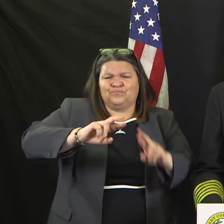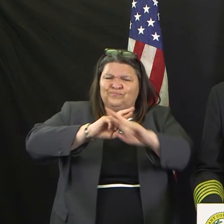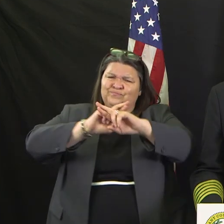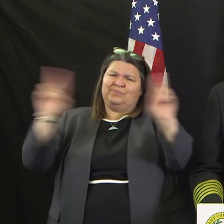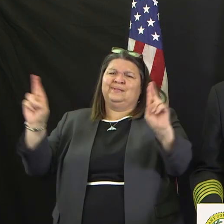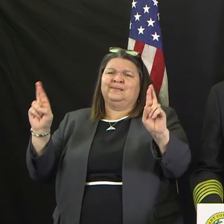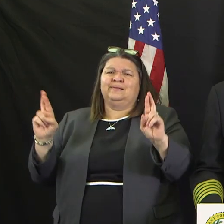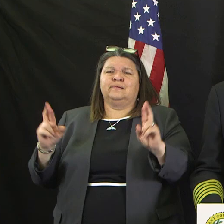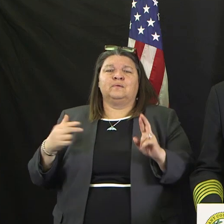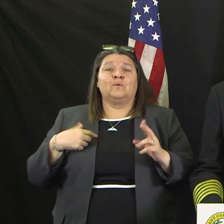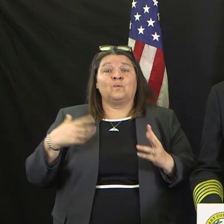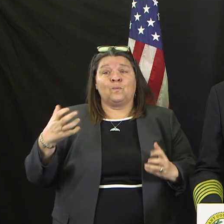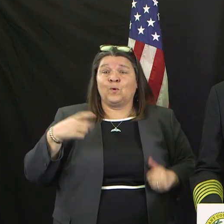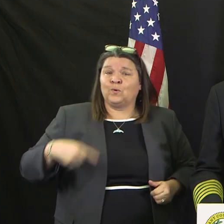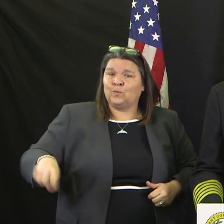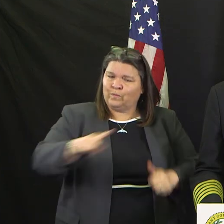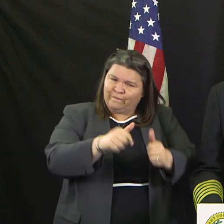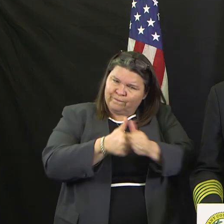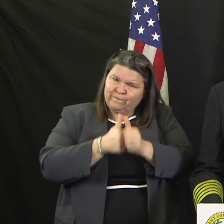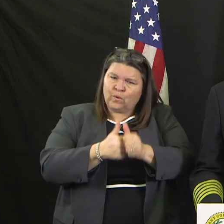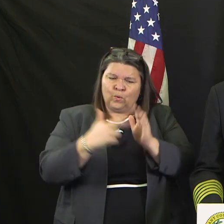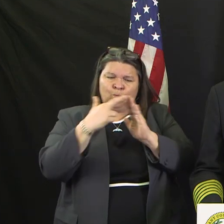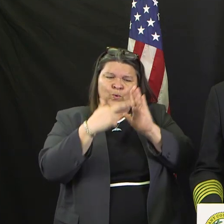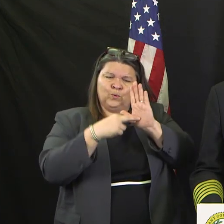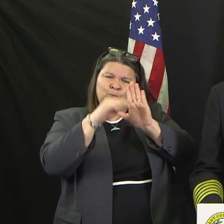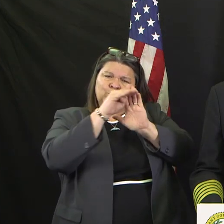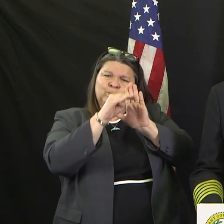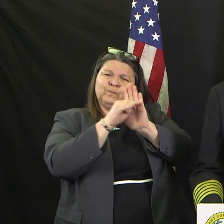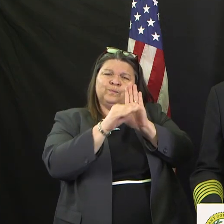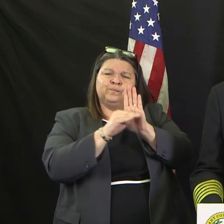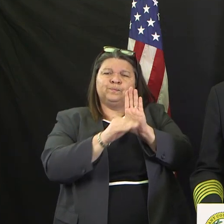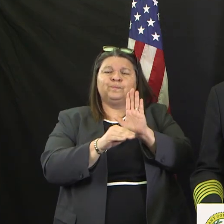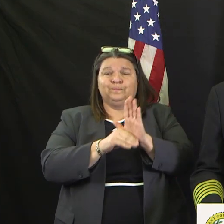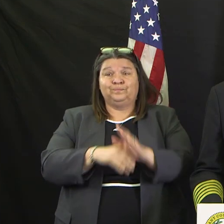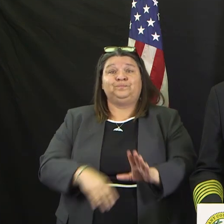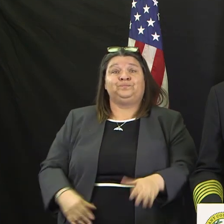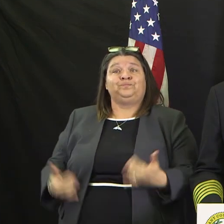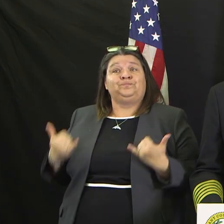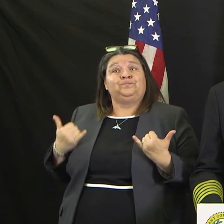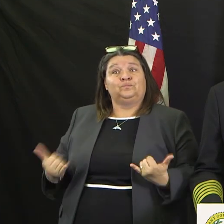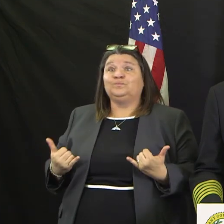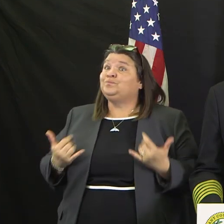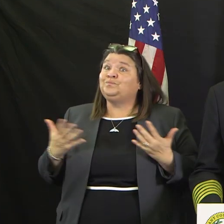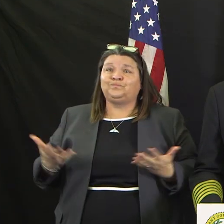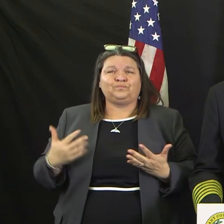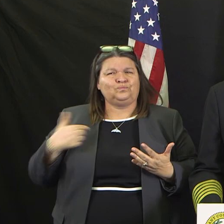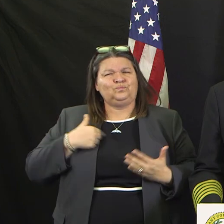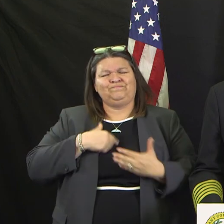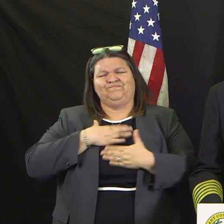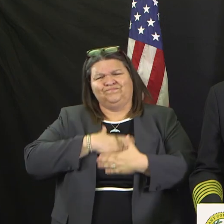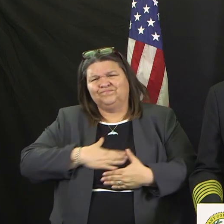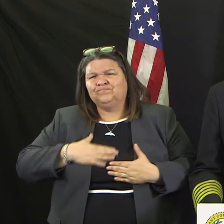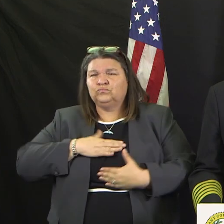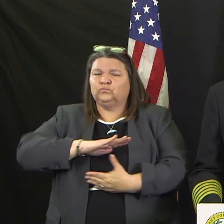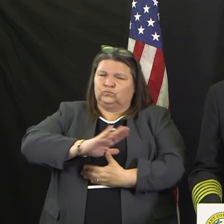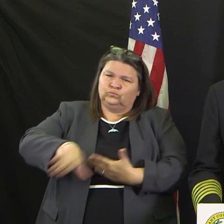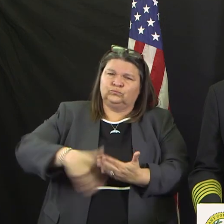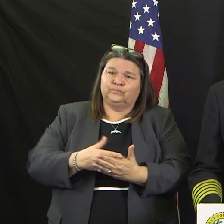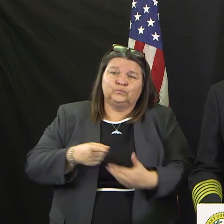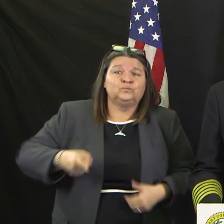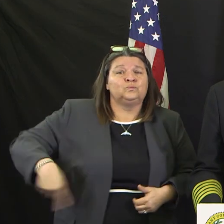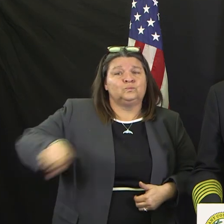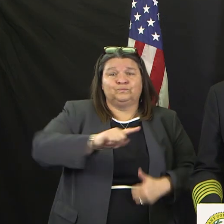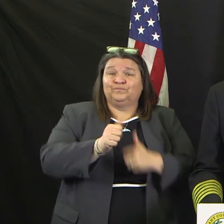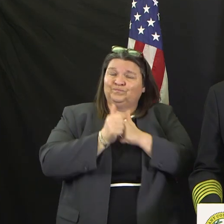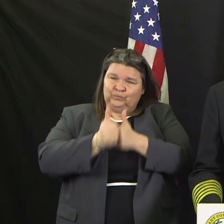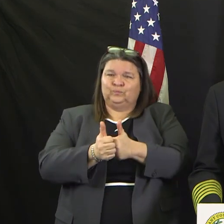been directed. But as of the moment, we're very appreciative of everybody's cooperation to point that we're at. The